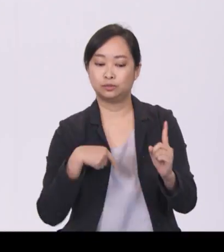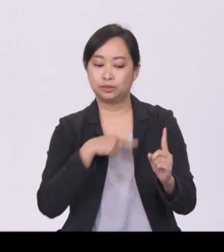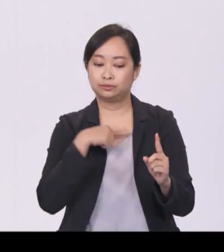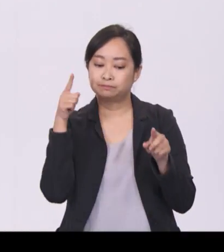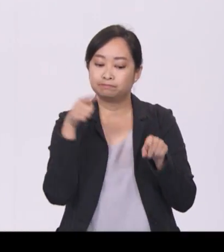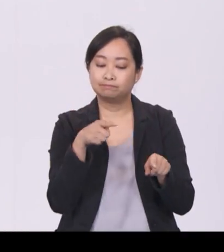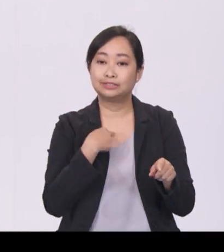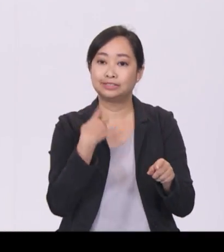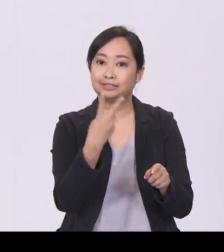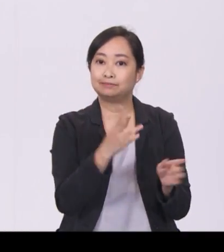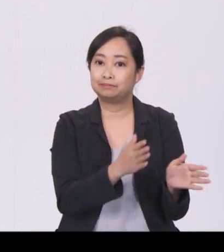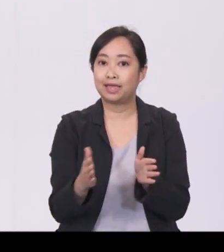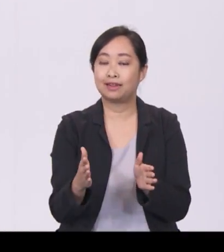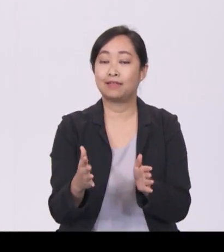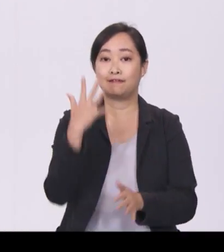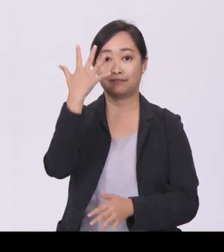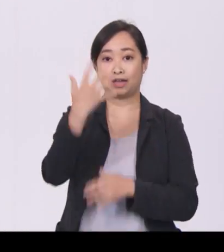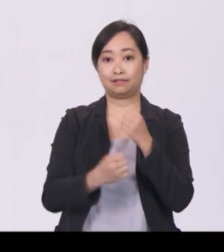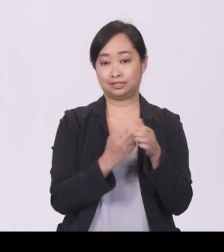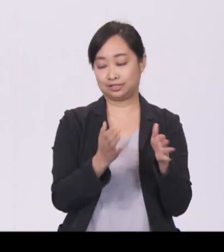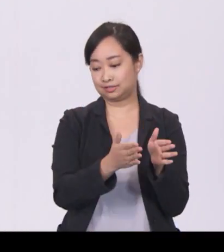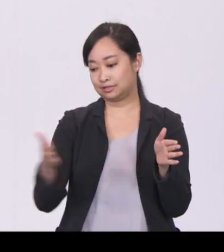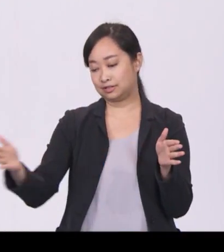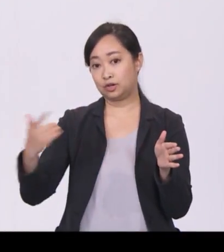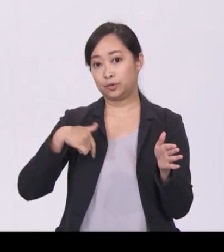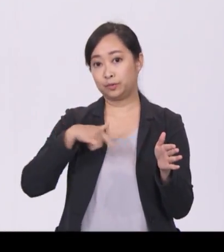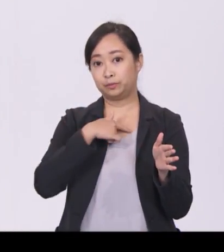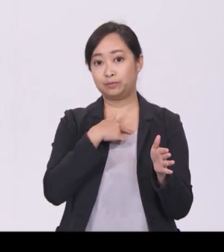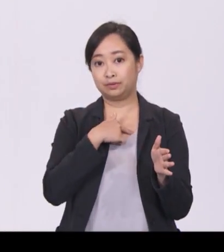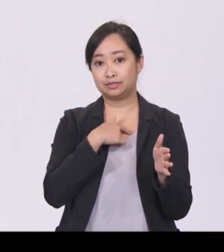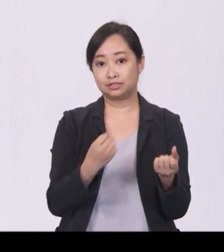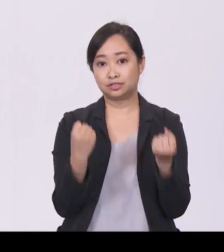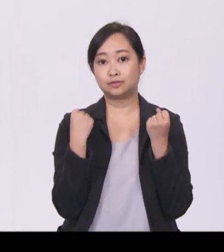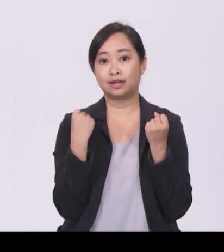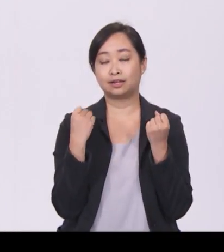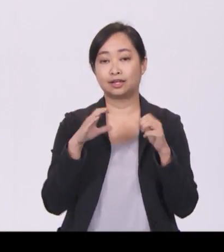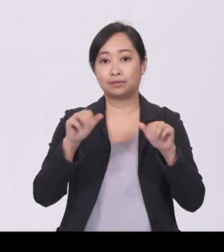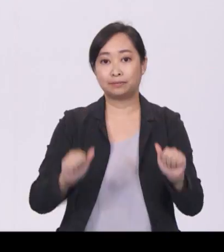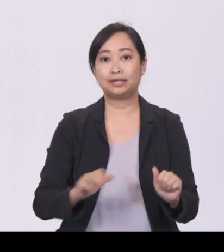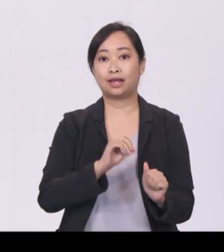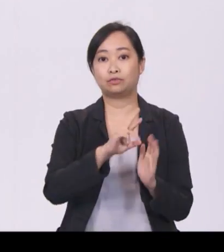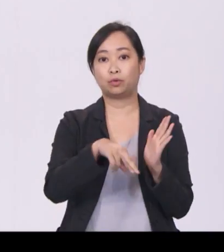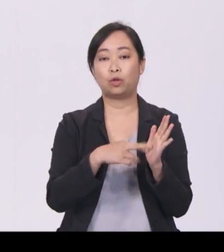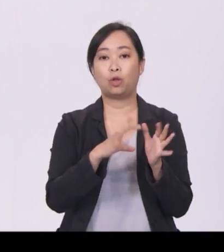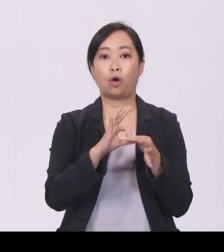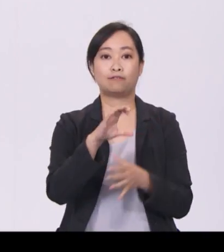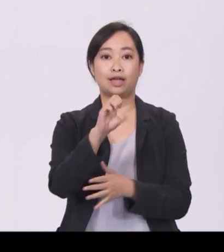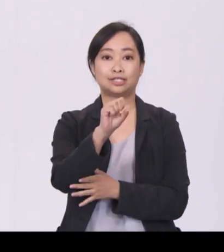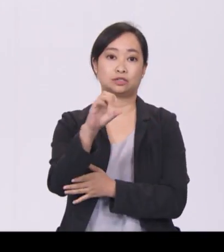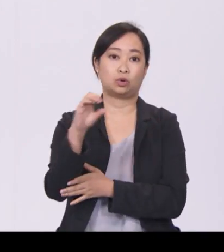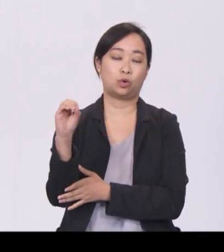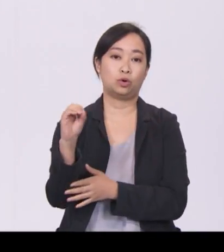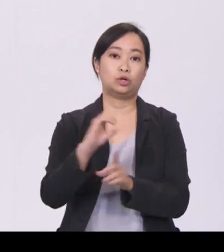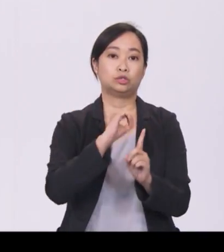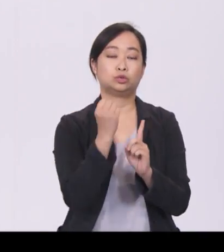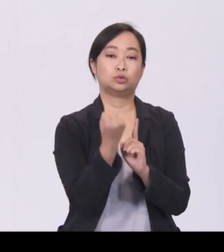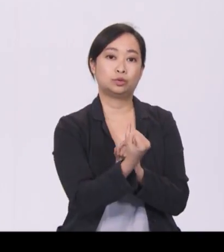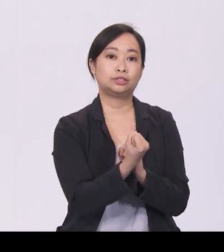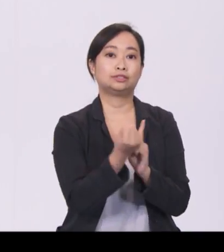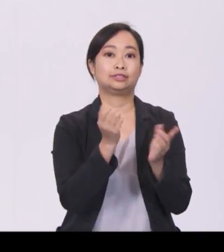Over the next five years, we will strengthen the role and capabilities of our social service officers, or SSOs, to